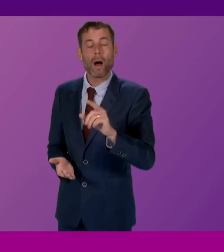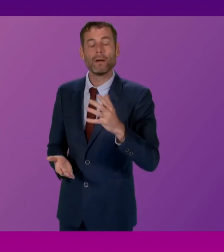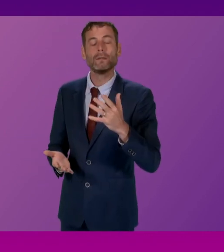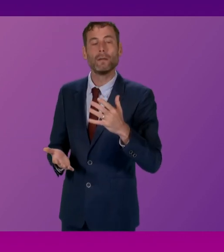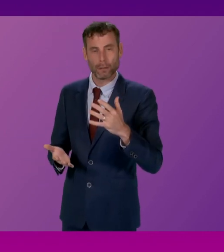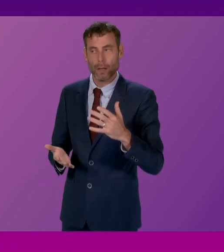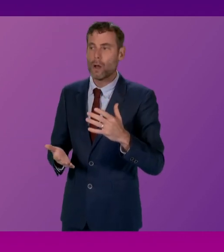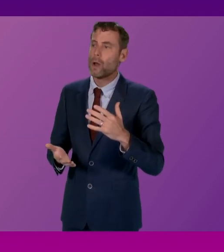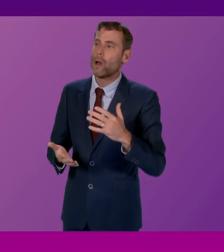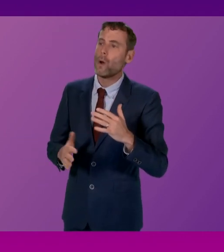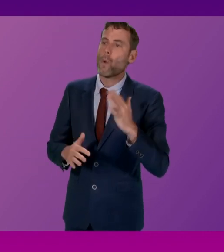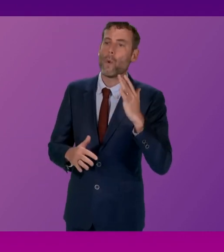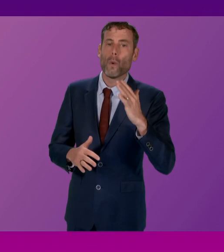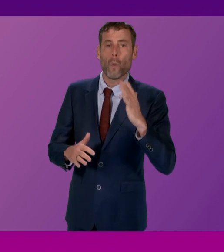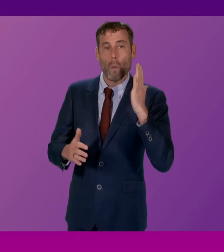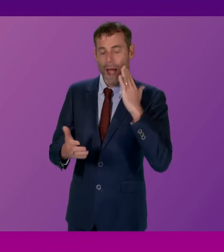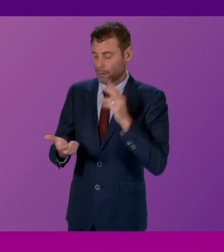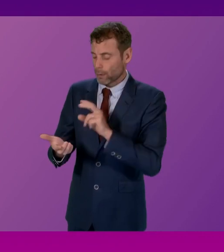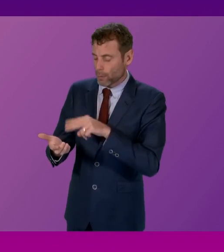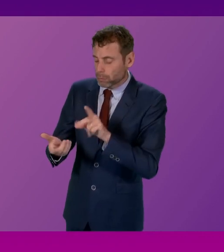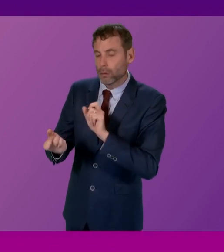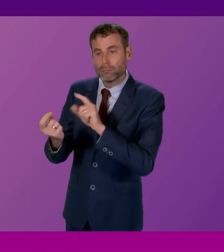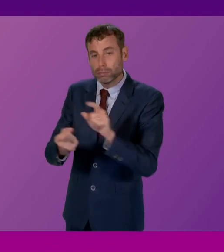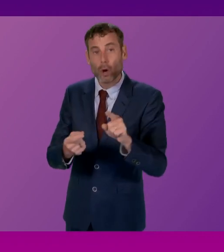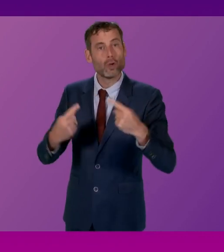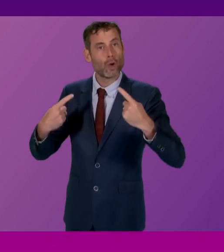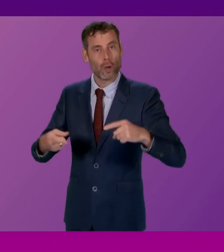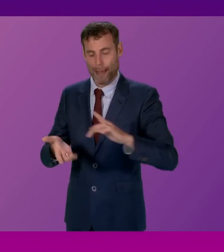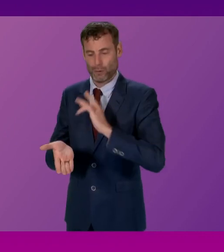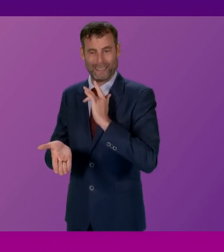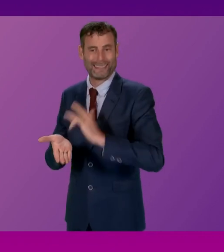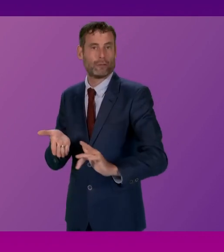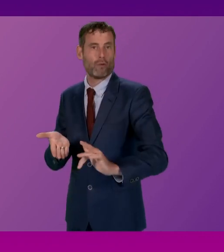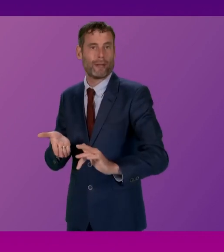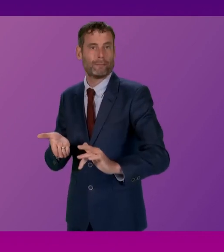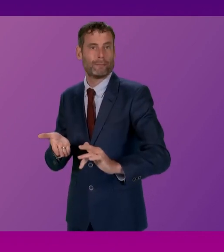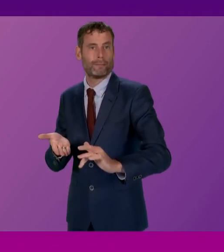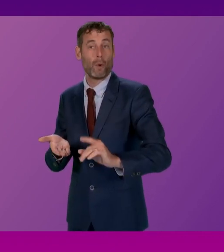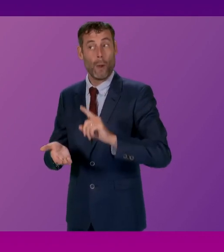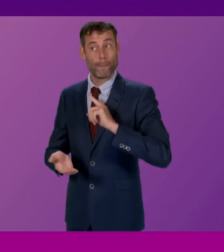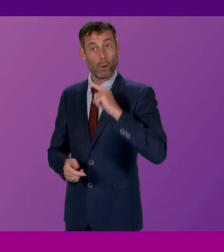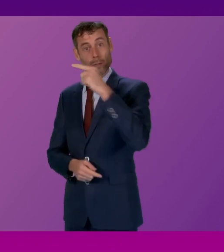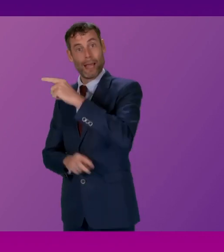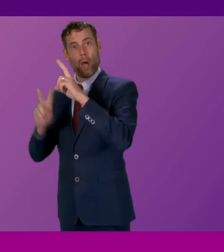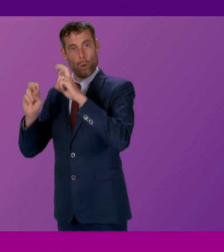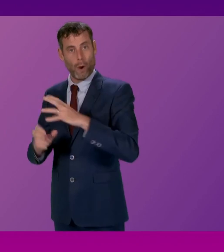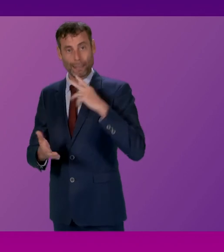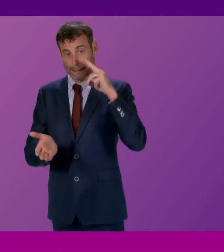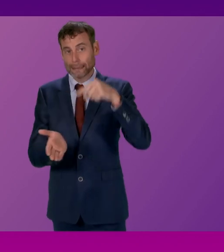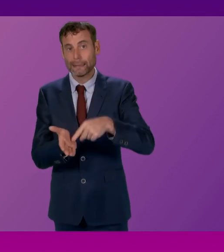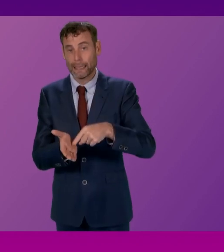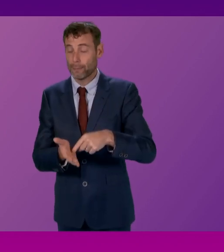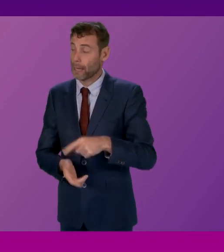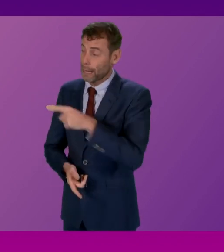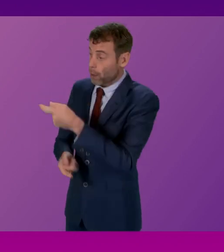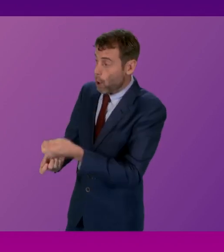comply with the do not destroy notices that were provided by the UK inquiry. Now, there has been concerns that have been raised. Douglas Ross is